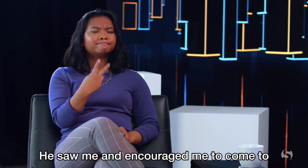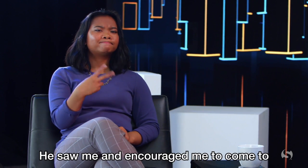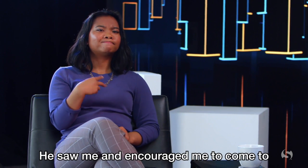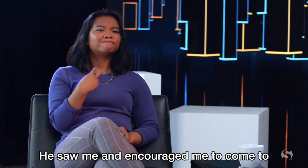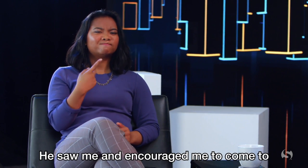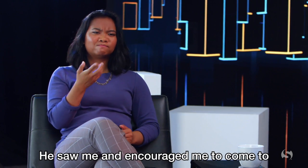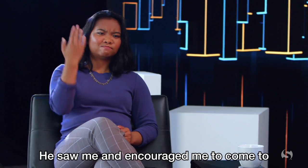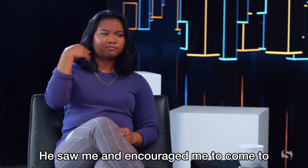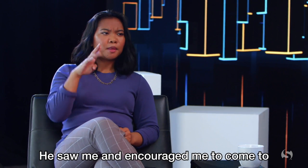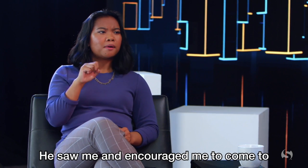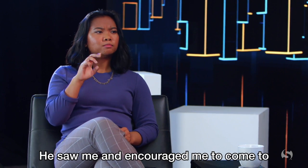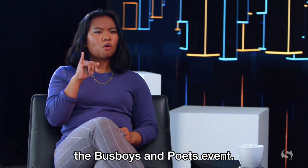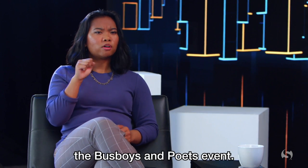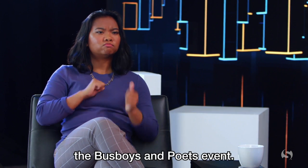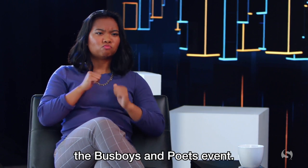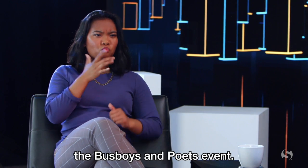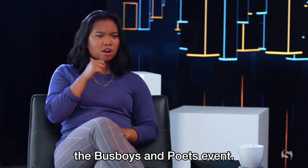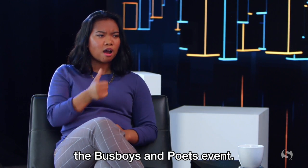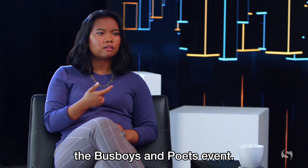He saw me and encouraged me to come to the Busboys and Poets event.